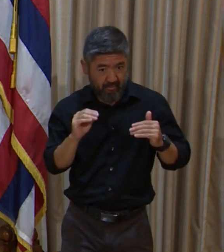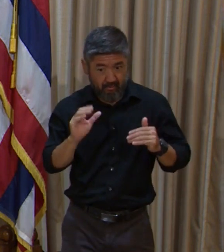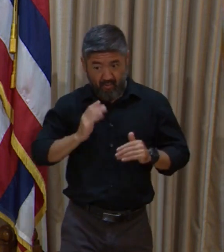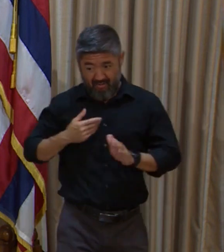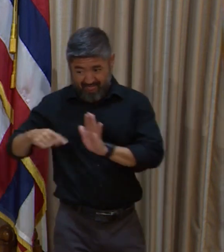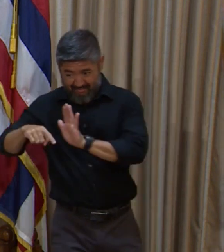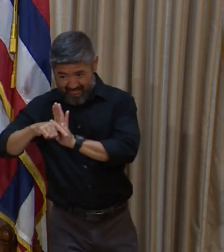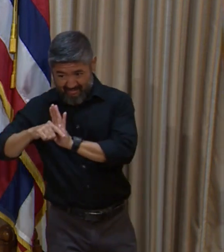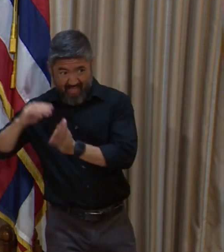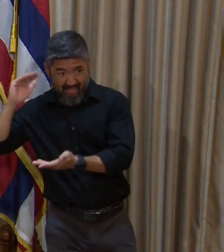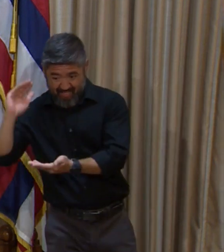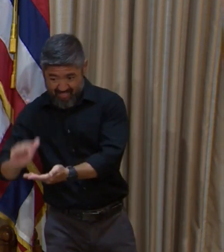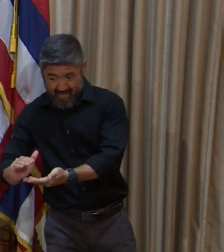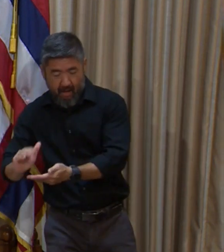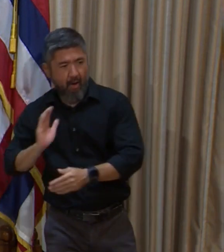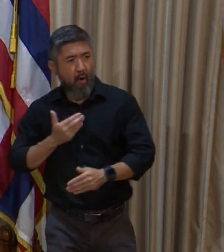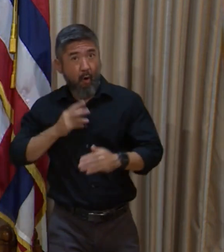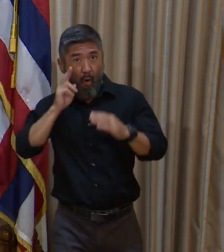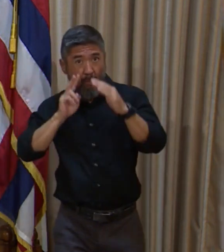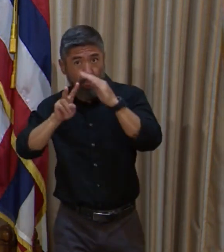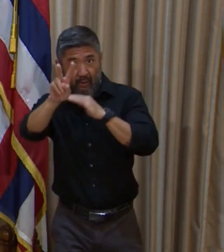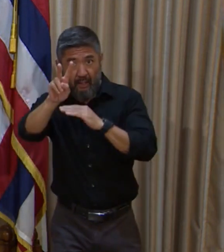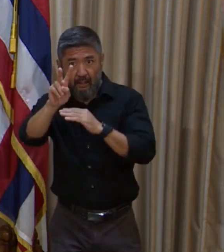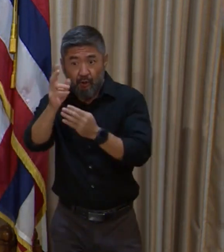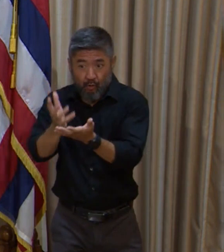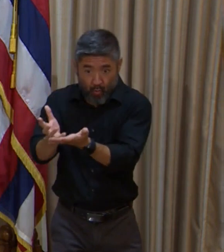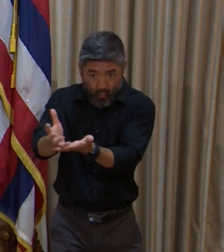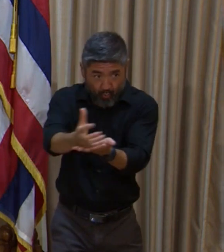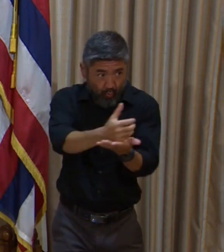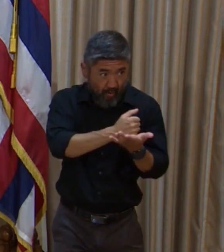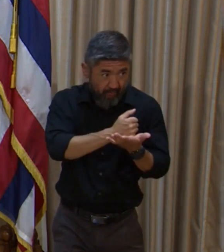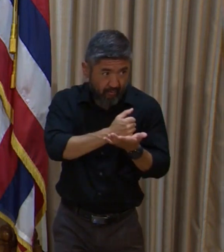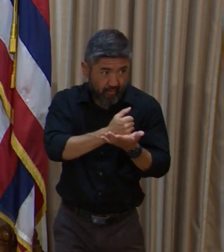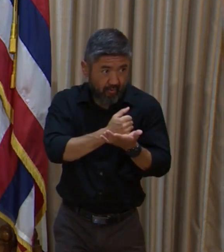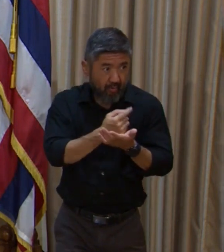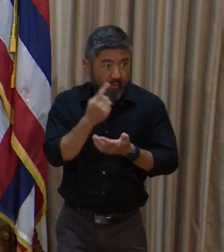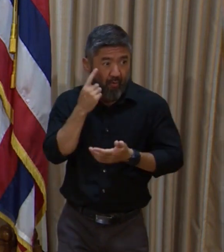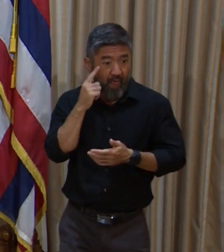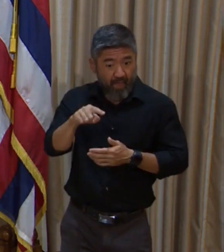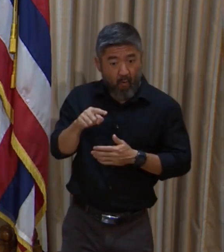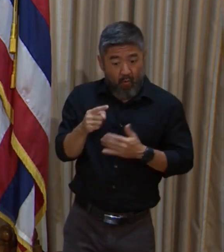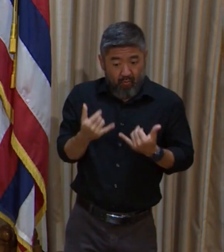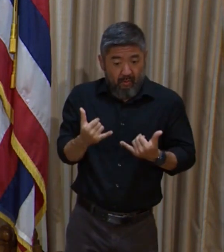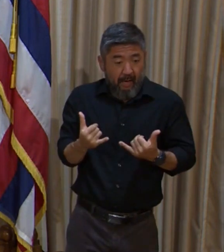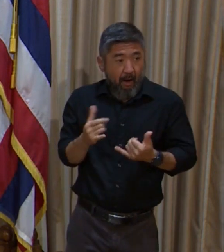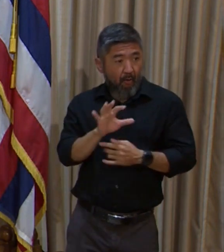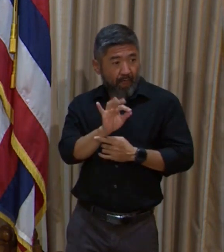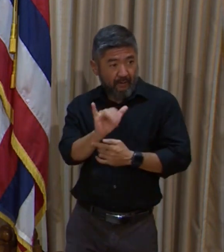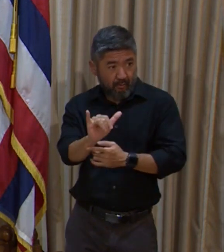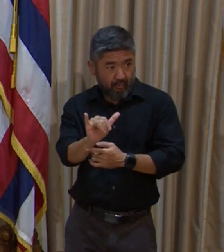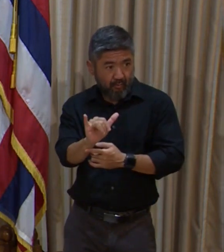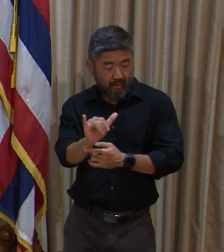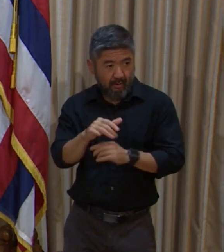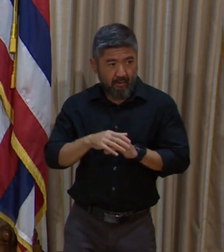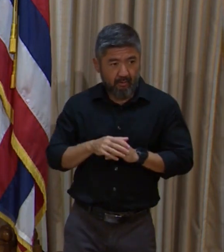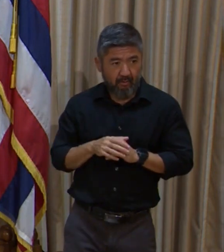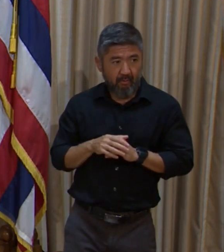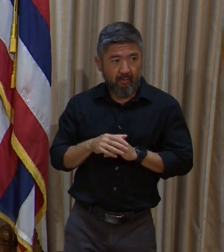the projected revenue for the Council in the current fiscal year and then the five